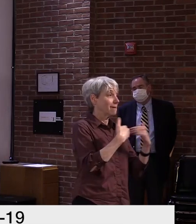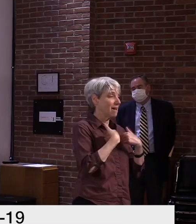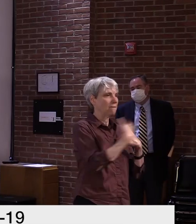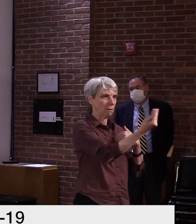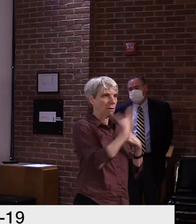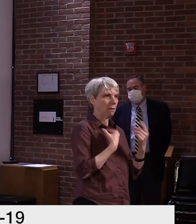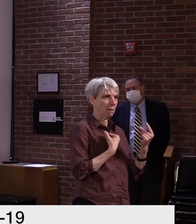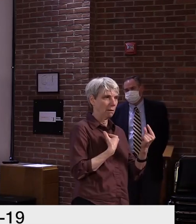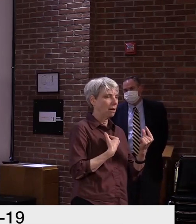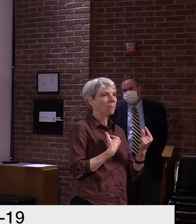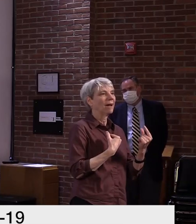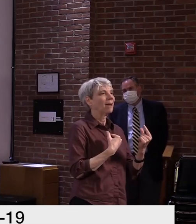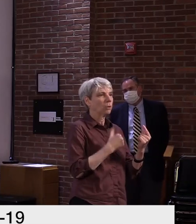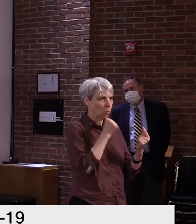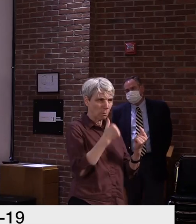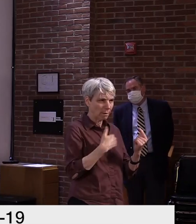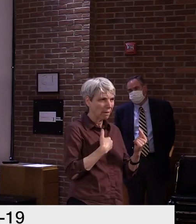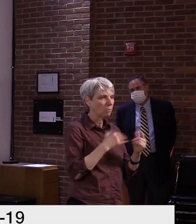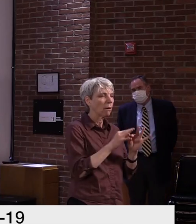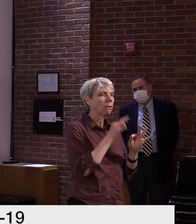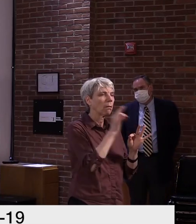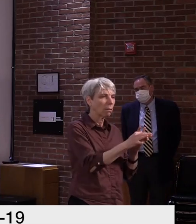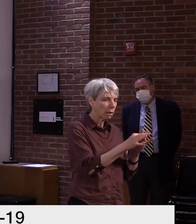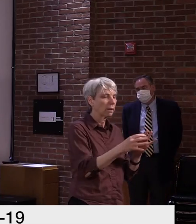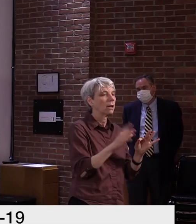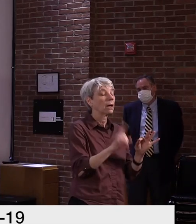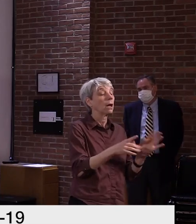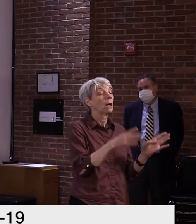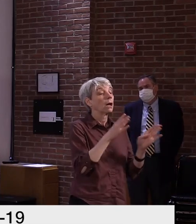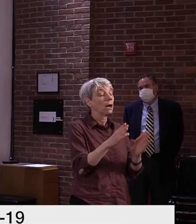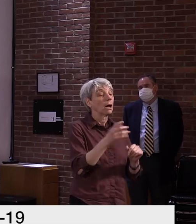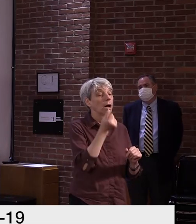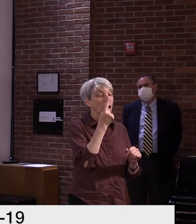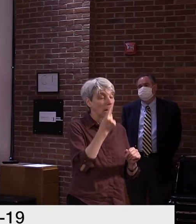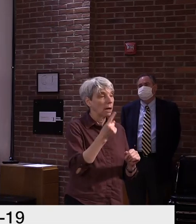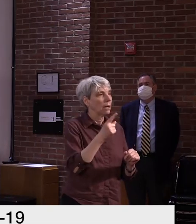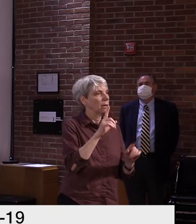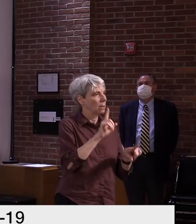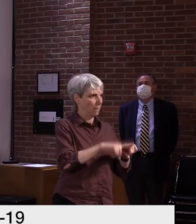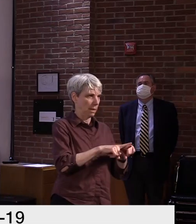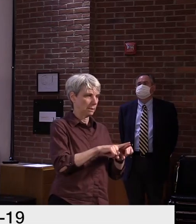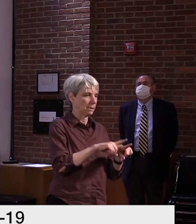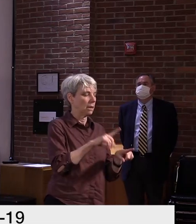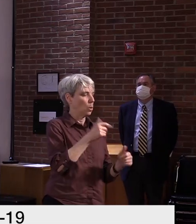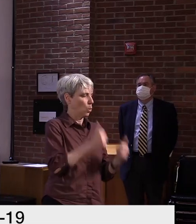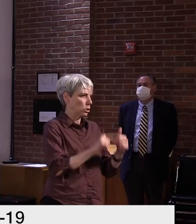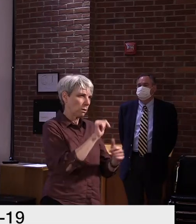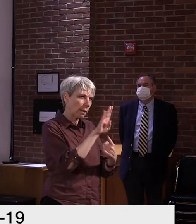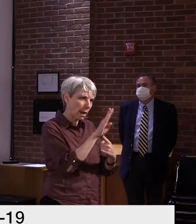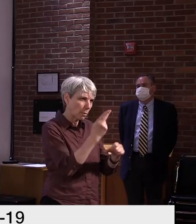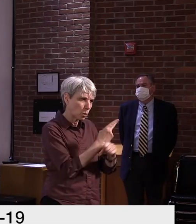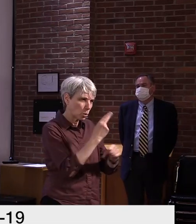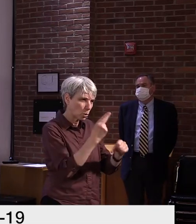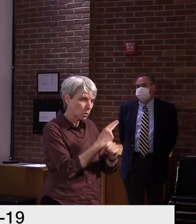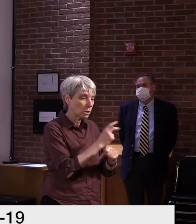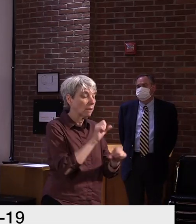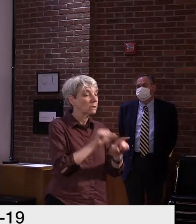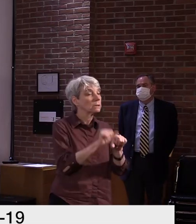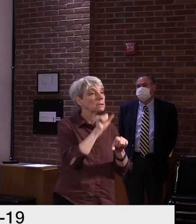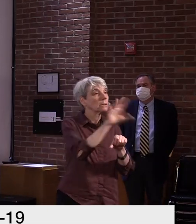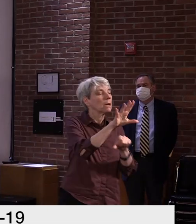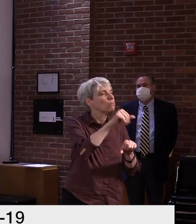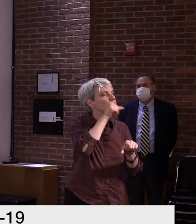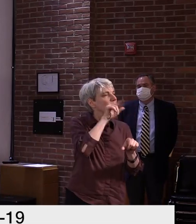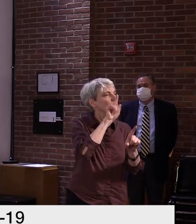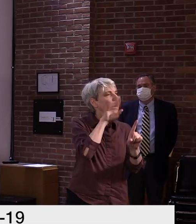being sent to a private lab, a commercial lab, which often happens